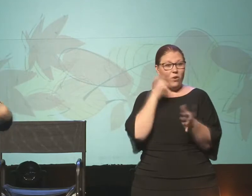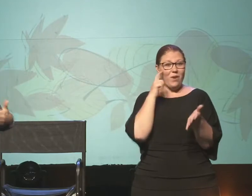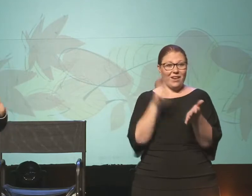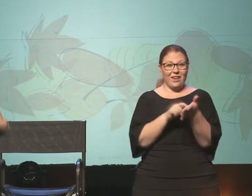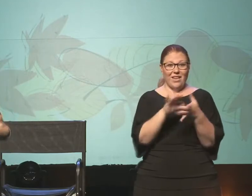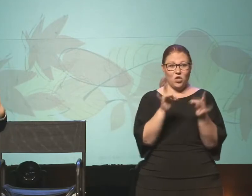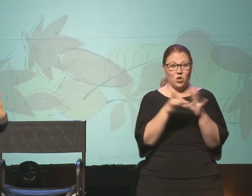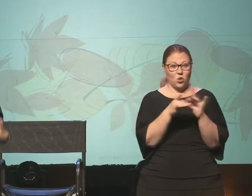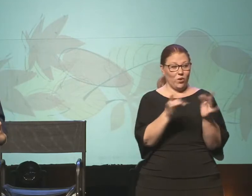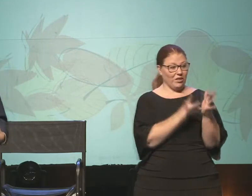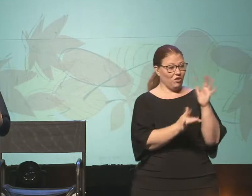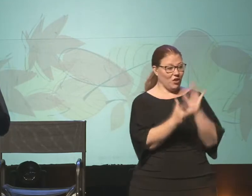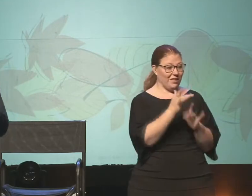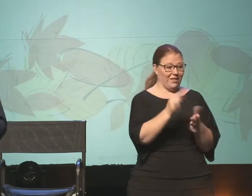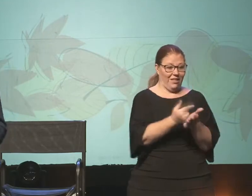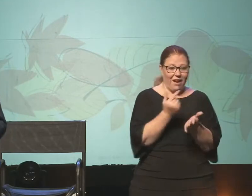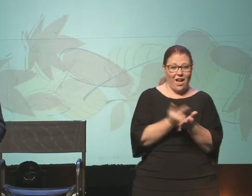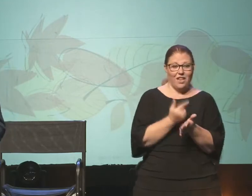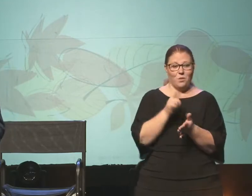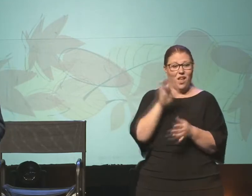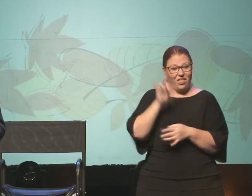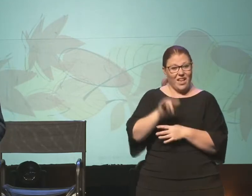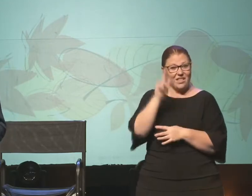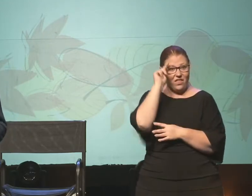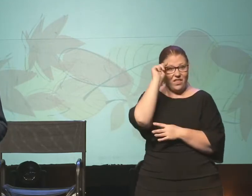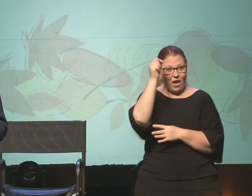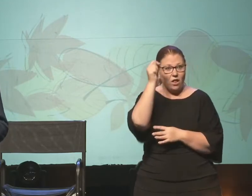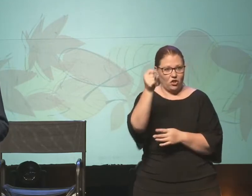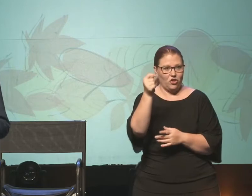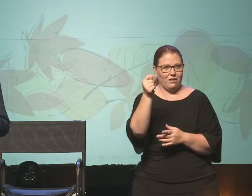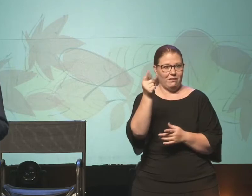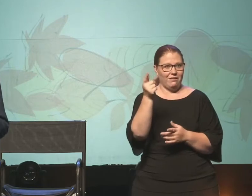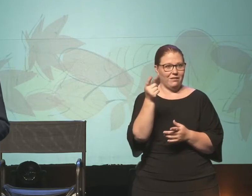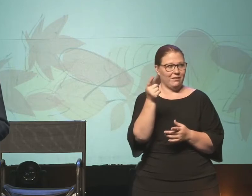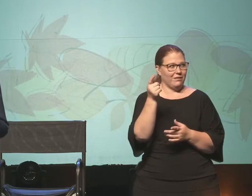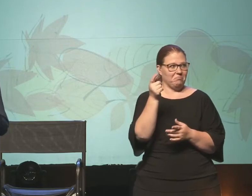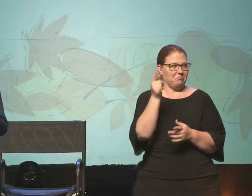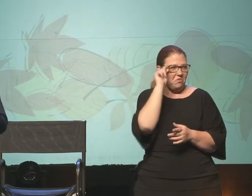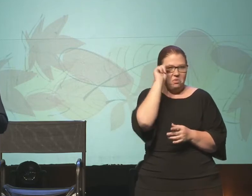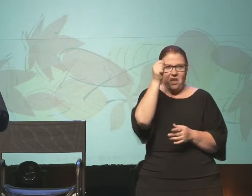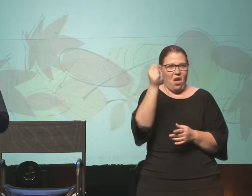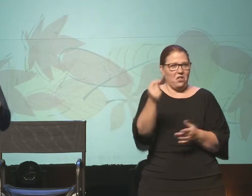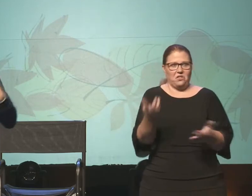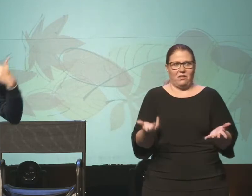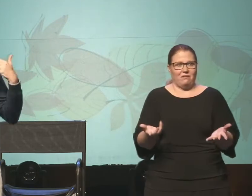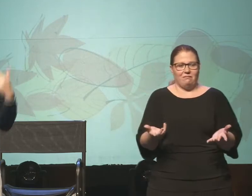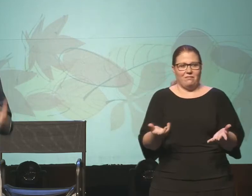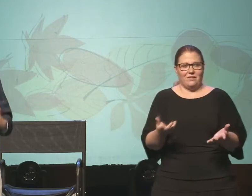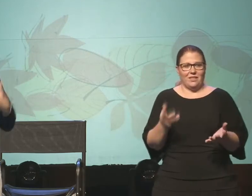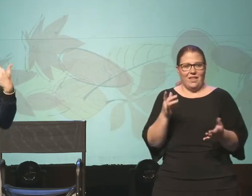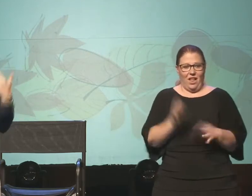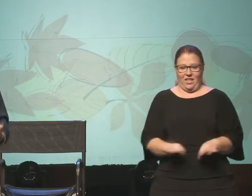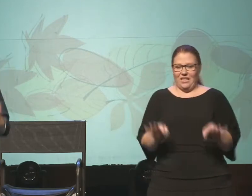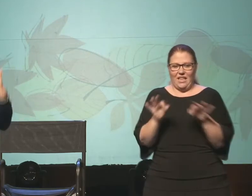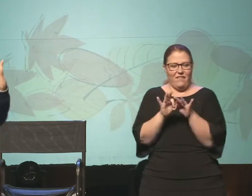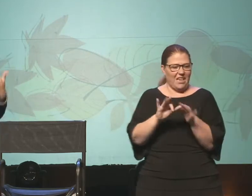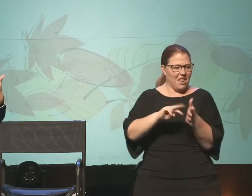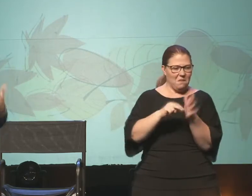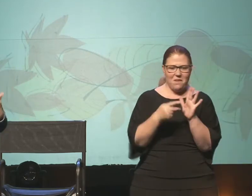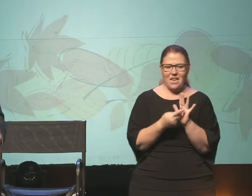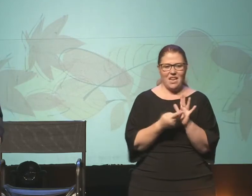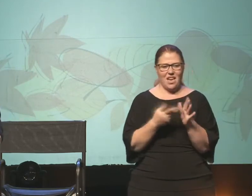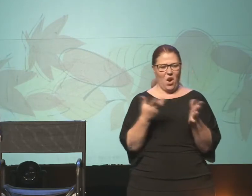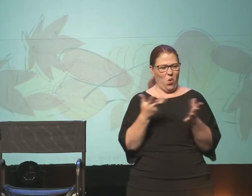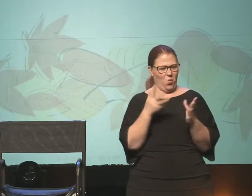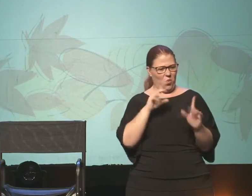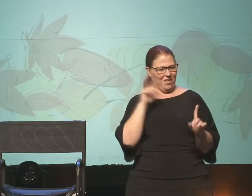the stories of Jesus in the Gospels are theology. They're theology. They're the significance, the meaning. What is it